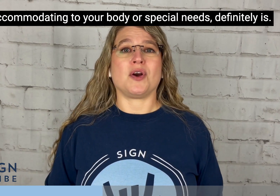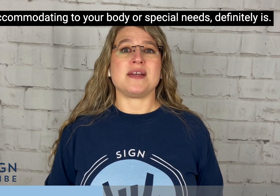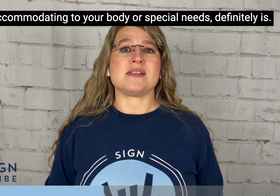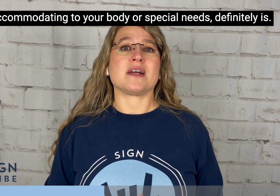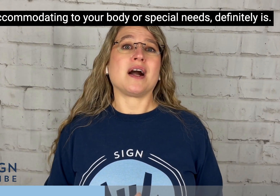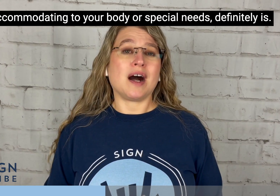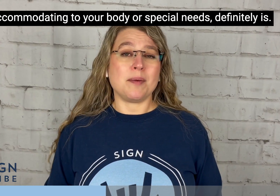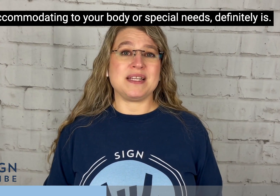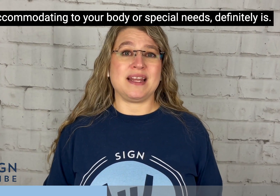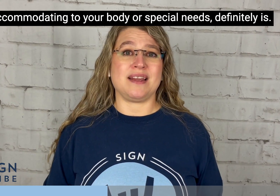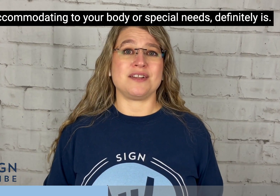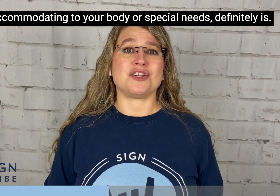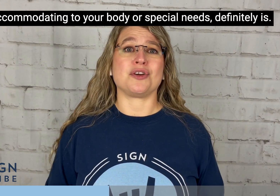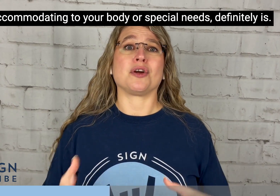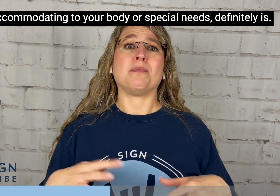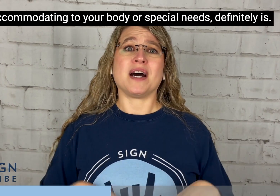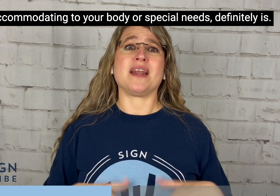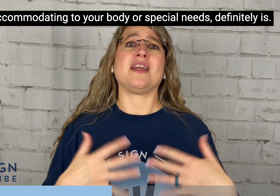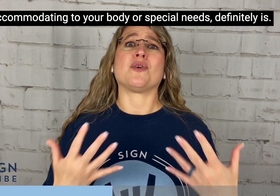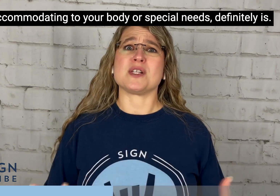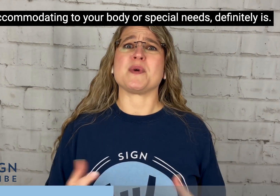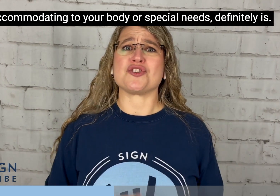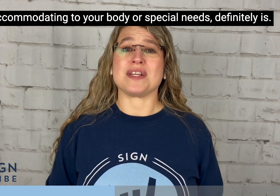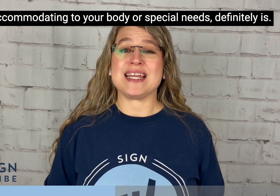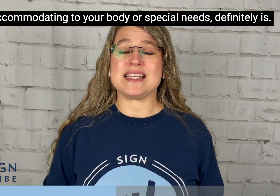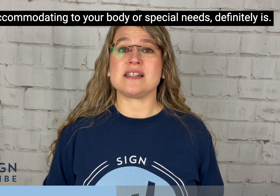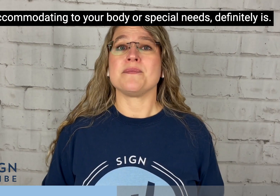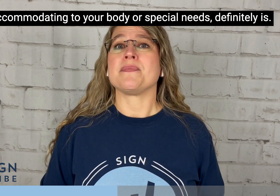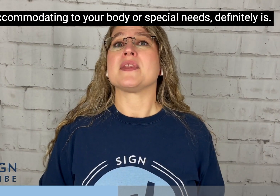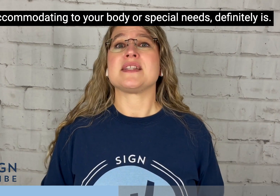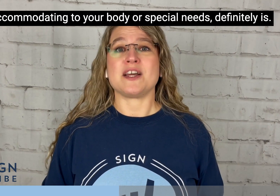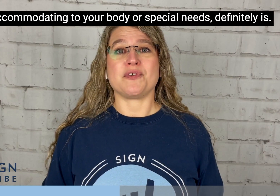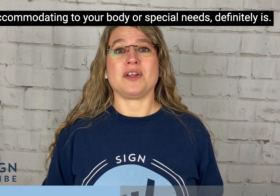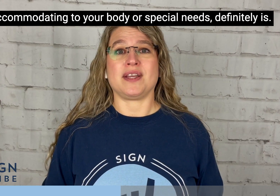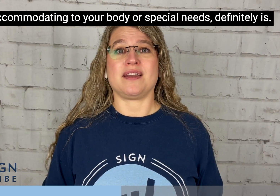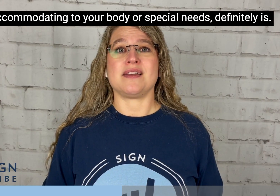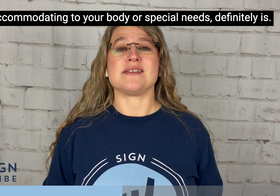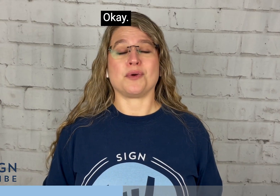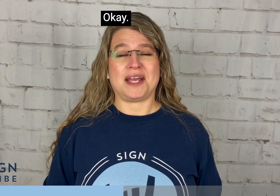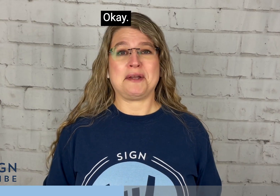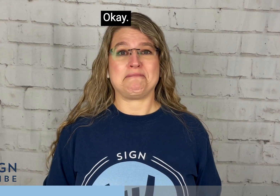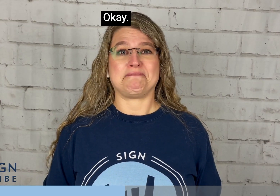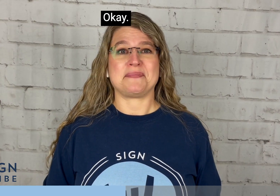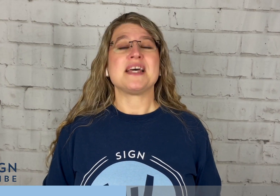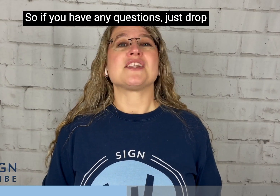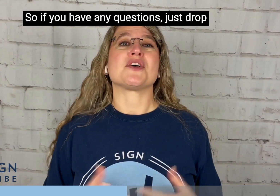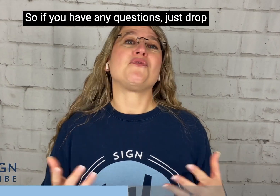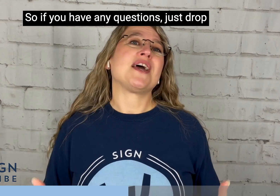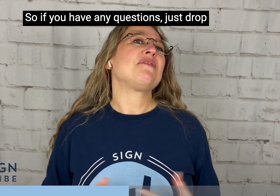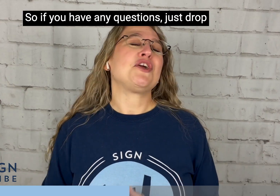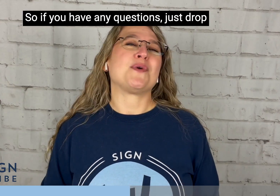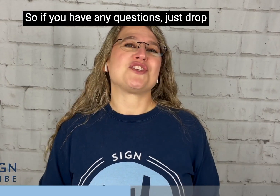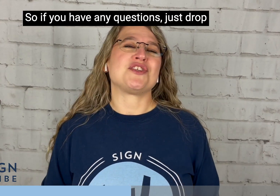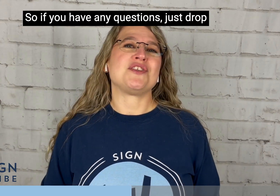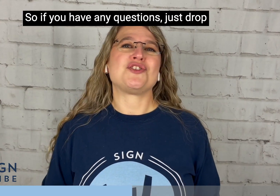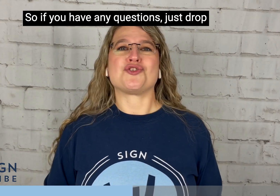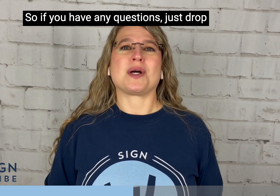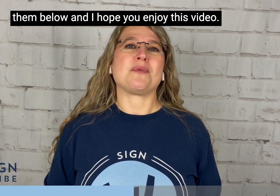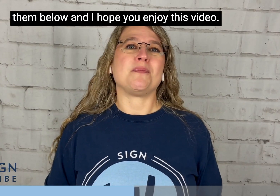as accommodating to your body or special needs definitely is okay. So if you have any questions just drop them